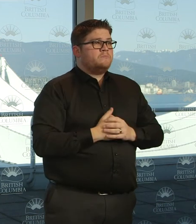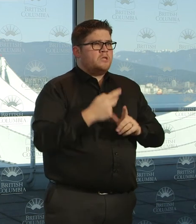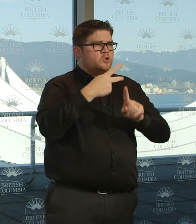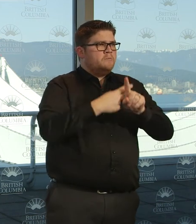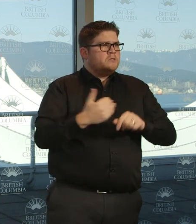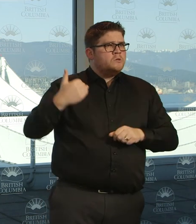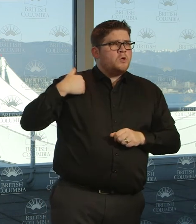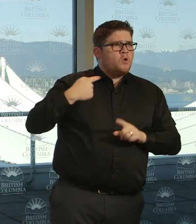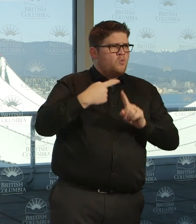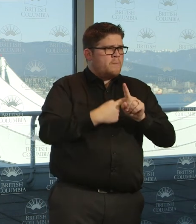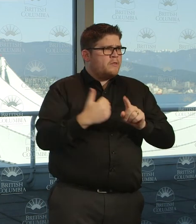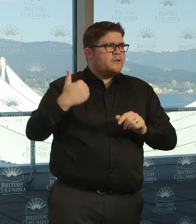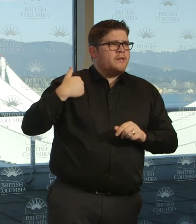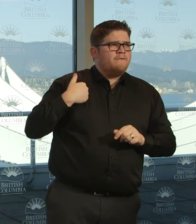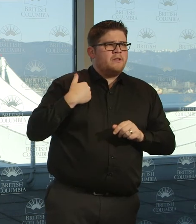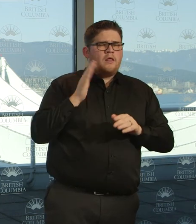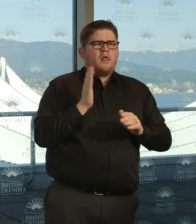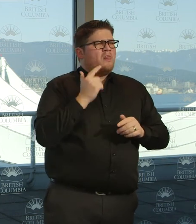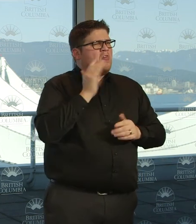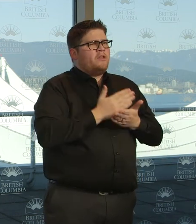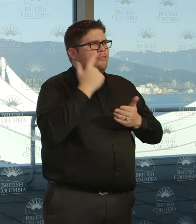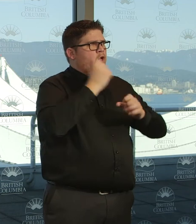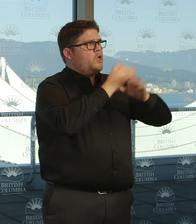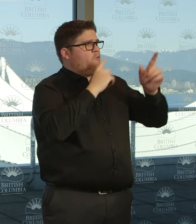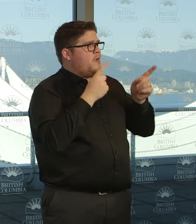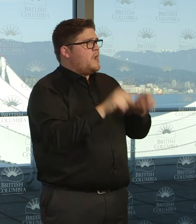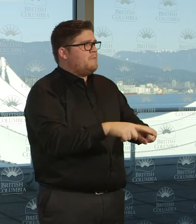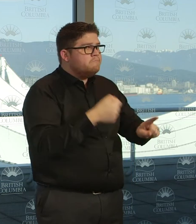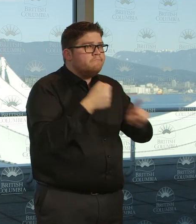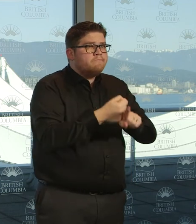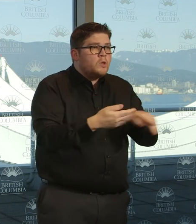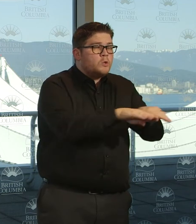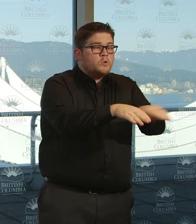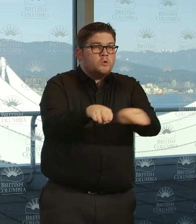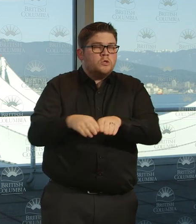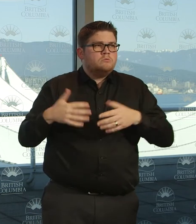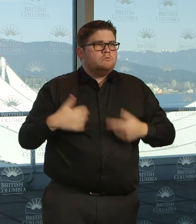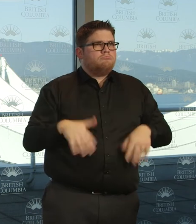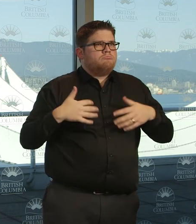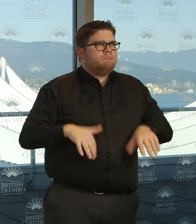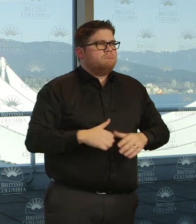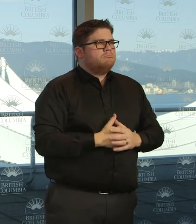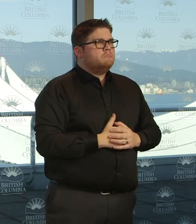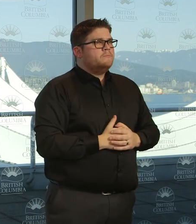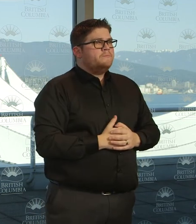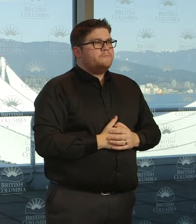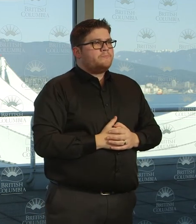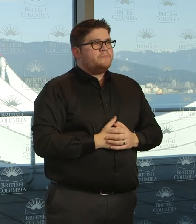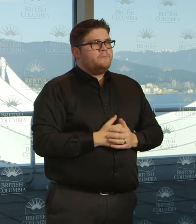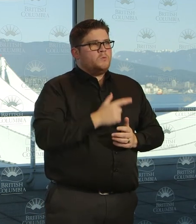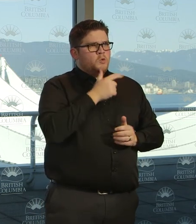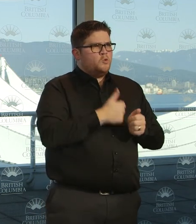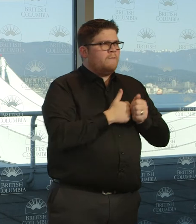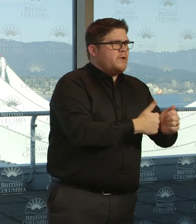two months ago. But I think what I wanted to emphasize is, because there's always discussion about who's following and who isn't. First of all, I